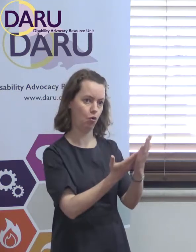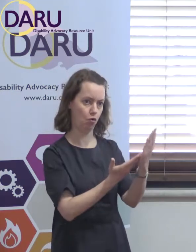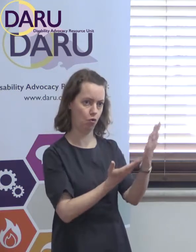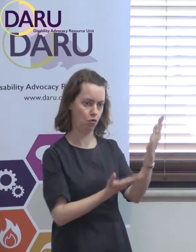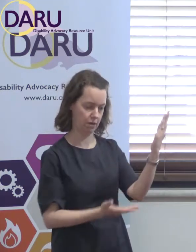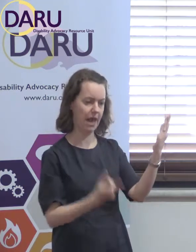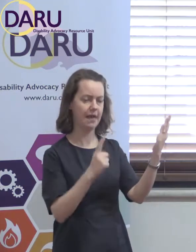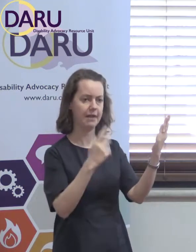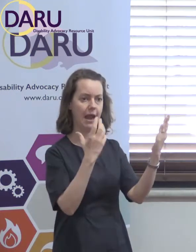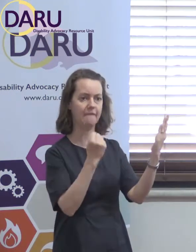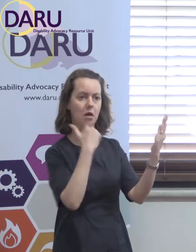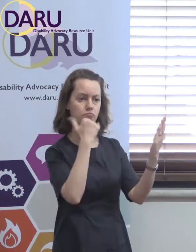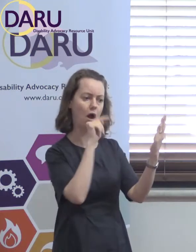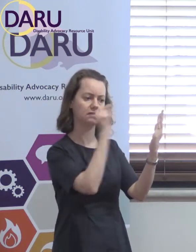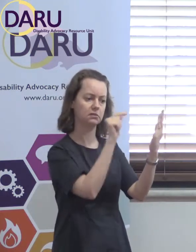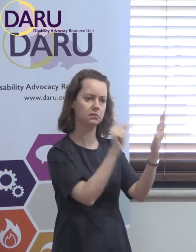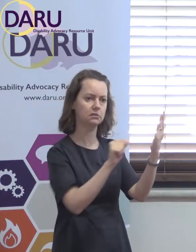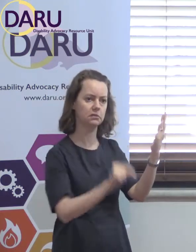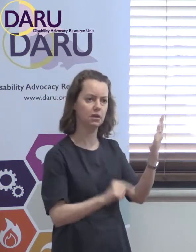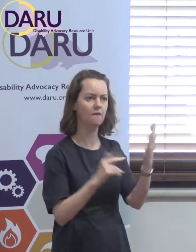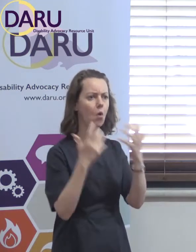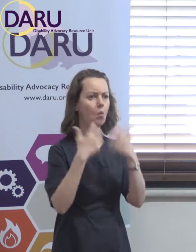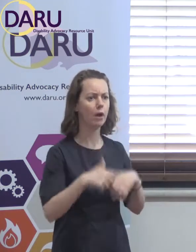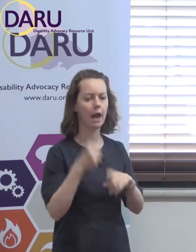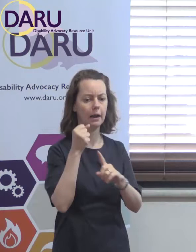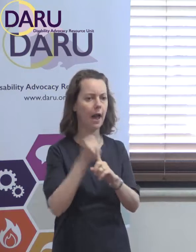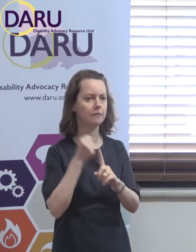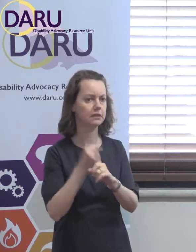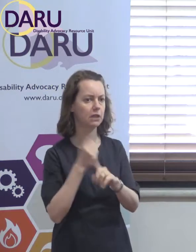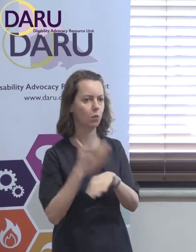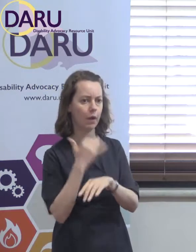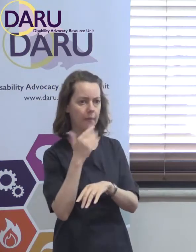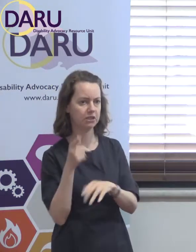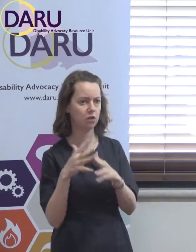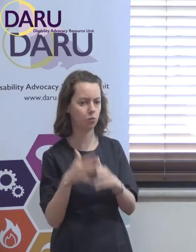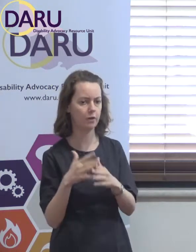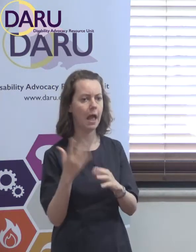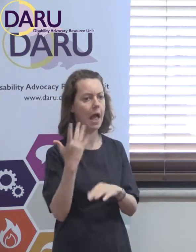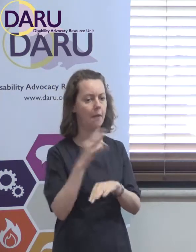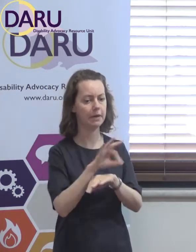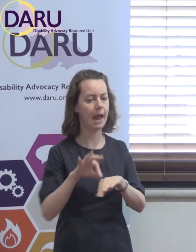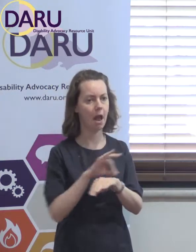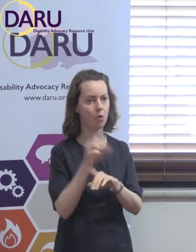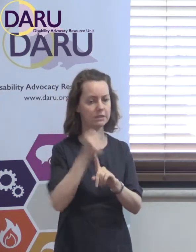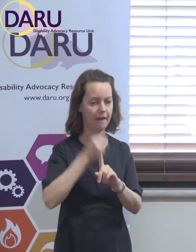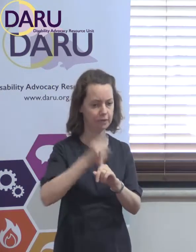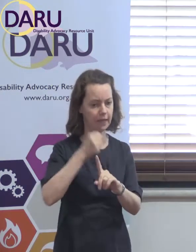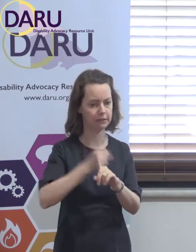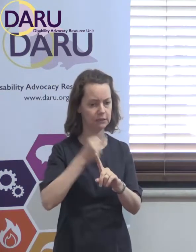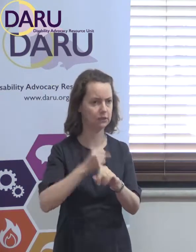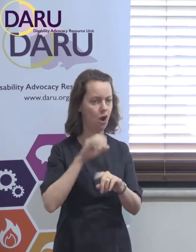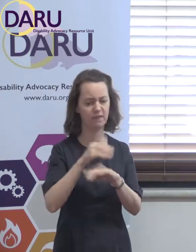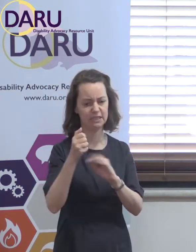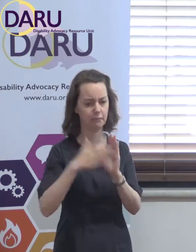step, because it's a way you can work out how much a piece of advocacy costs. You can work out how many hours an advocate has spent on an issue over